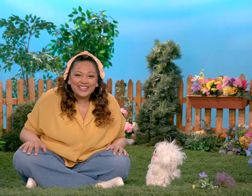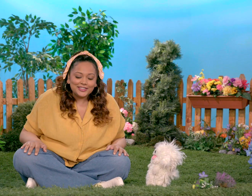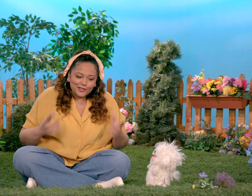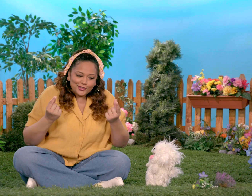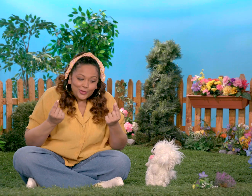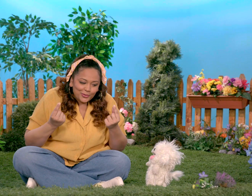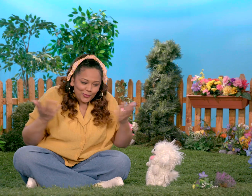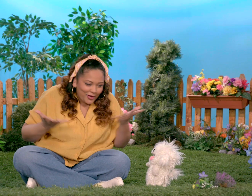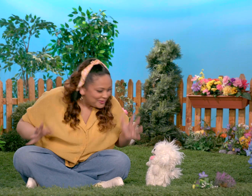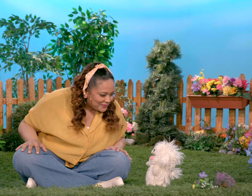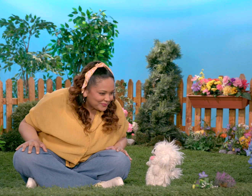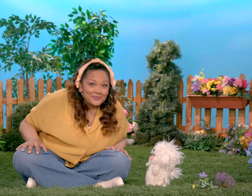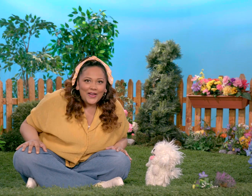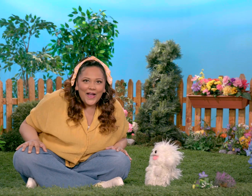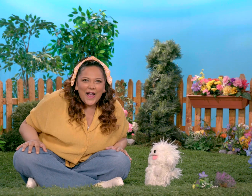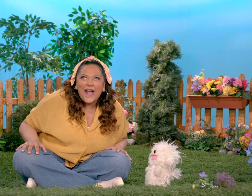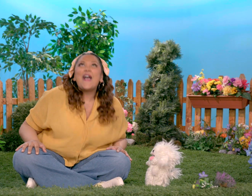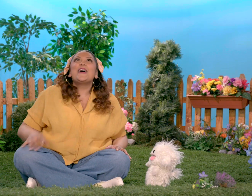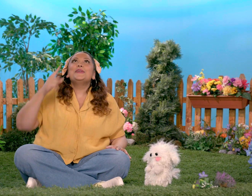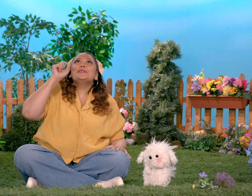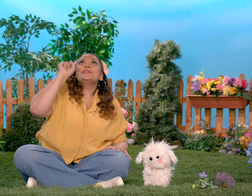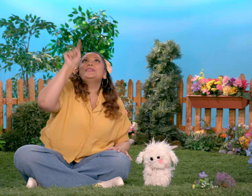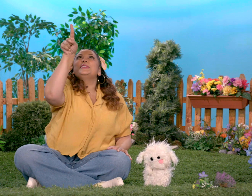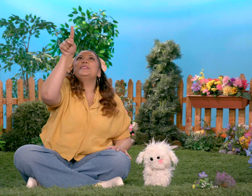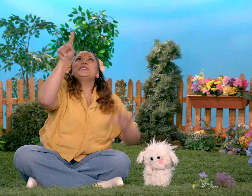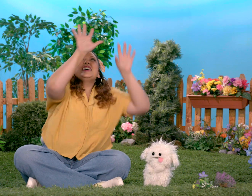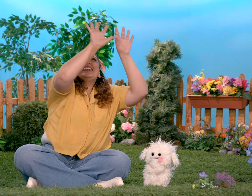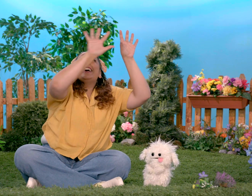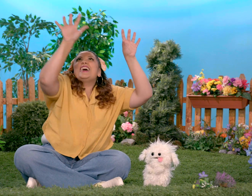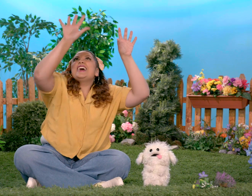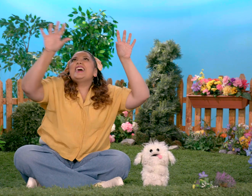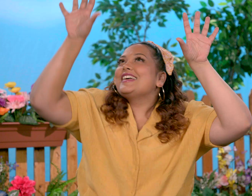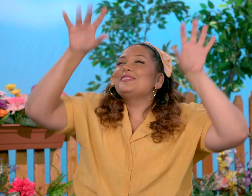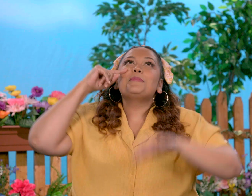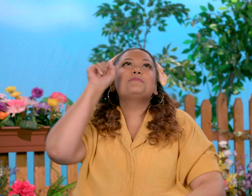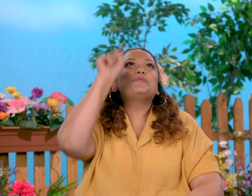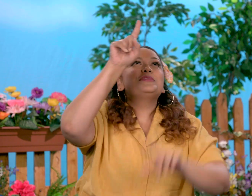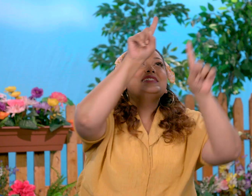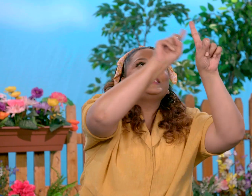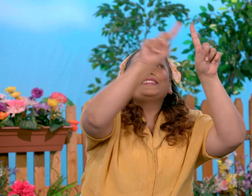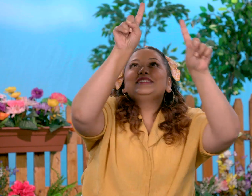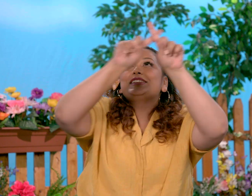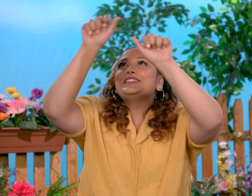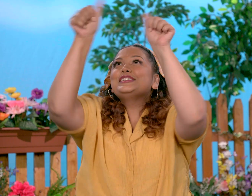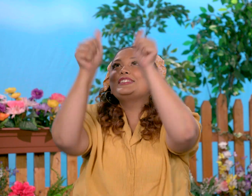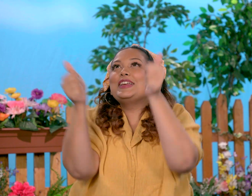How do you play? You look up at the clouds and see what shape you can